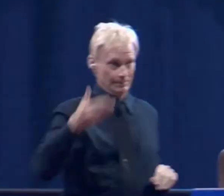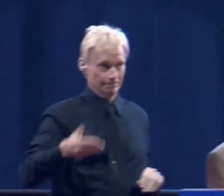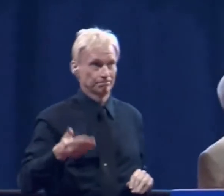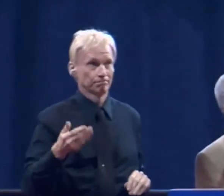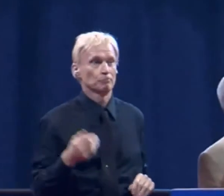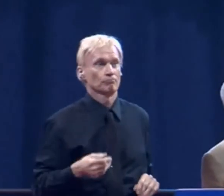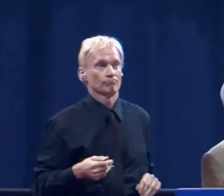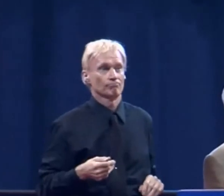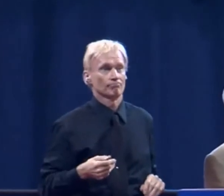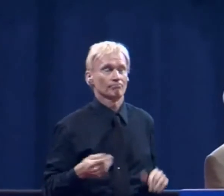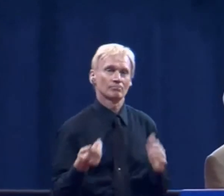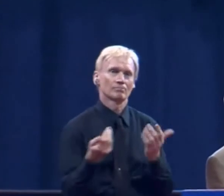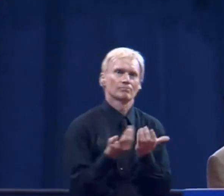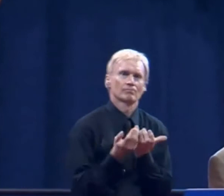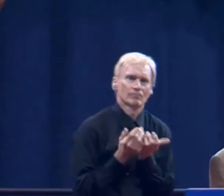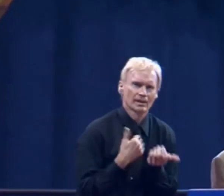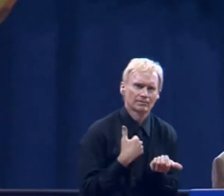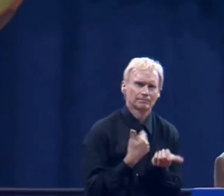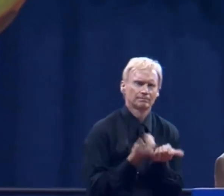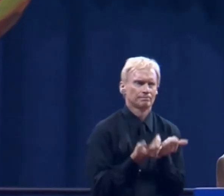So they are spirit,